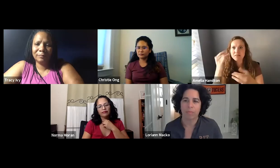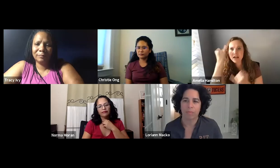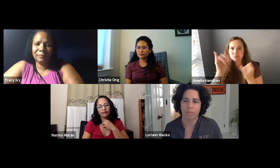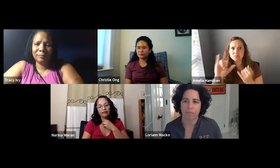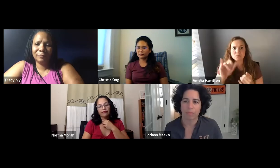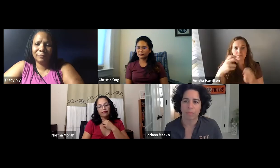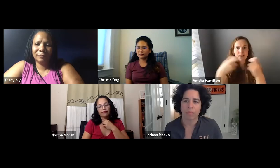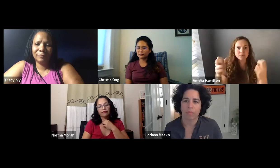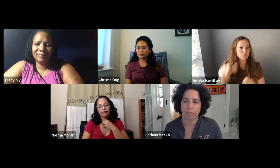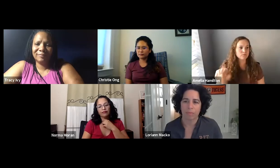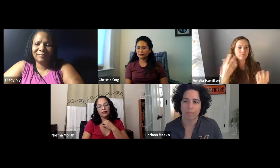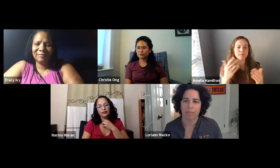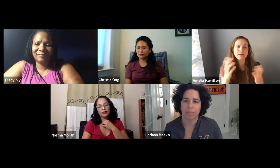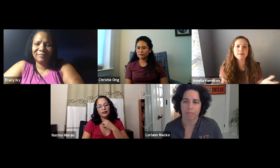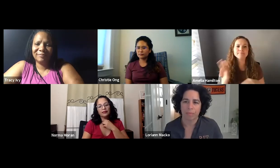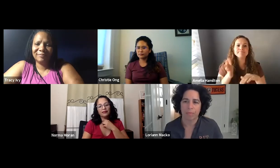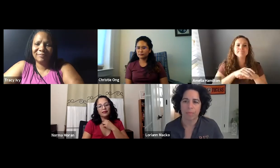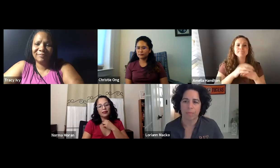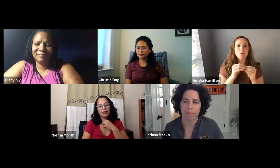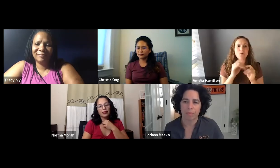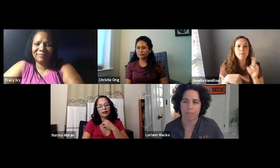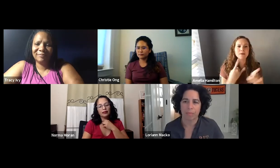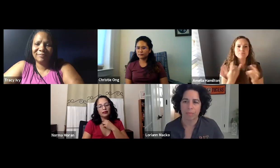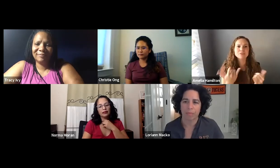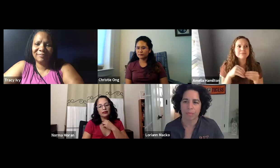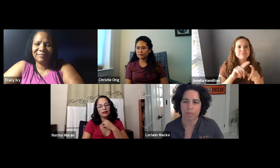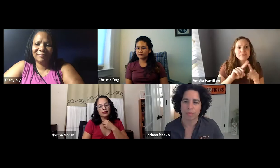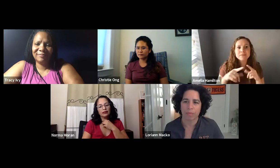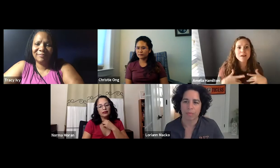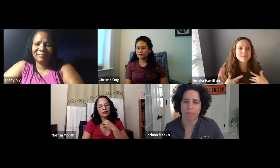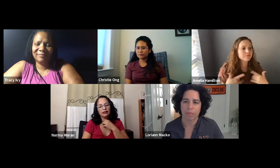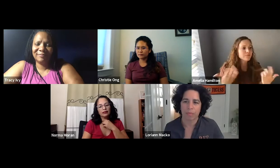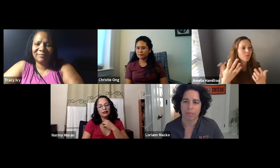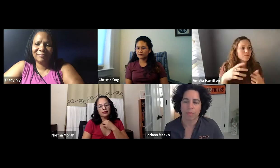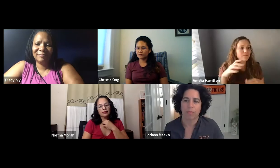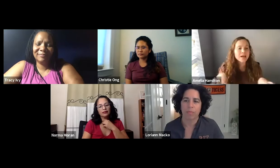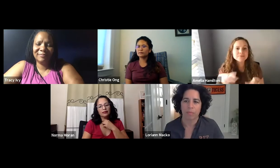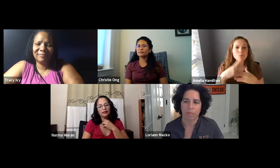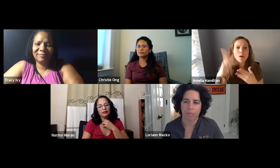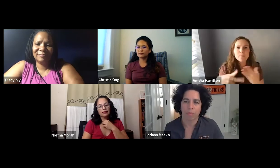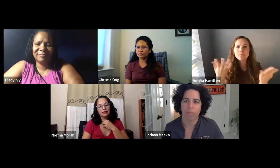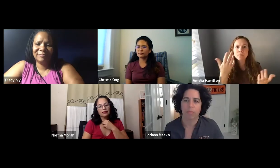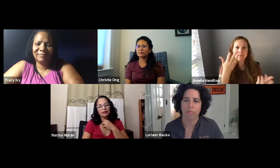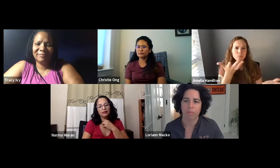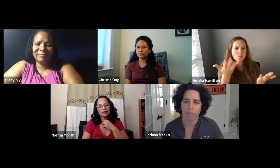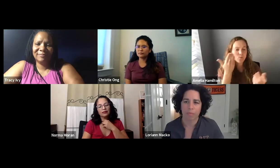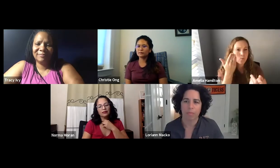help foster a spirit? I I know we've already had some ideas. But, you know, to have more alumni involved, more activities, more